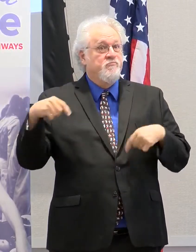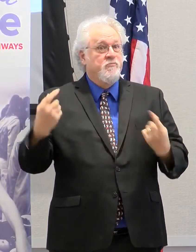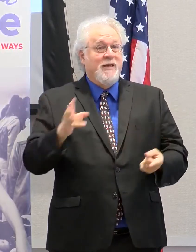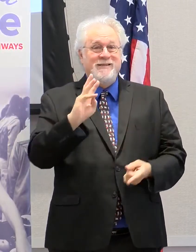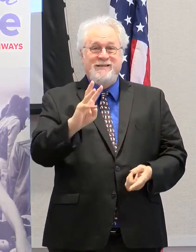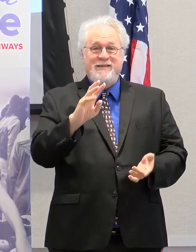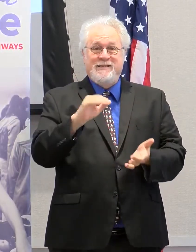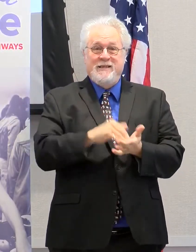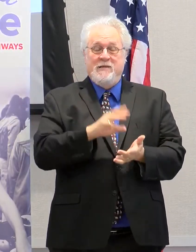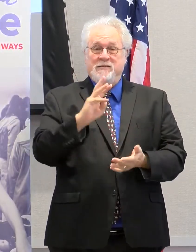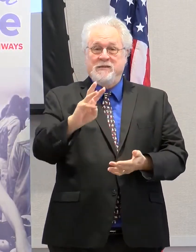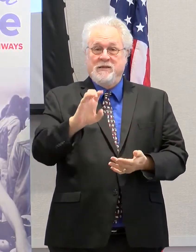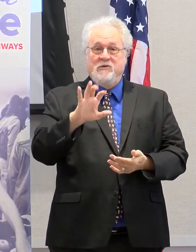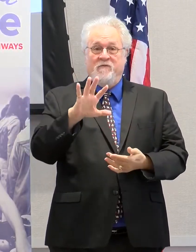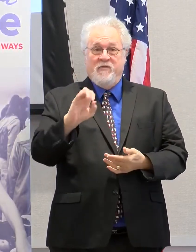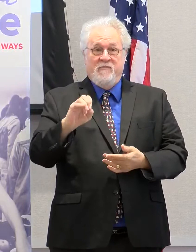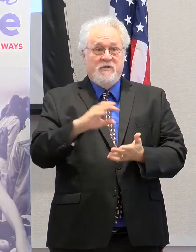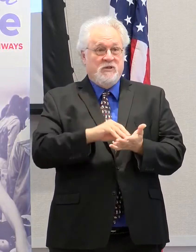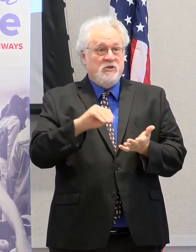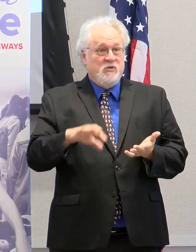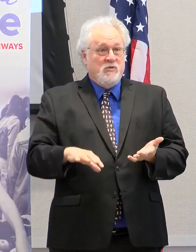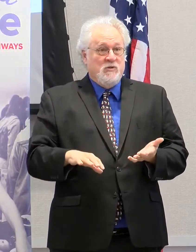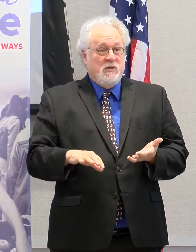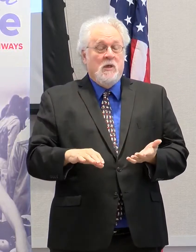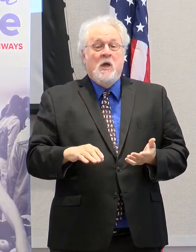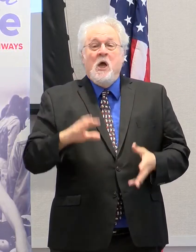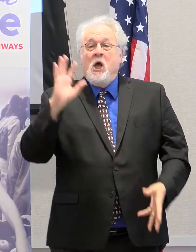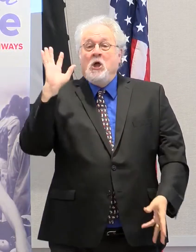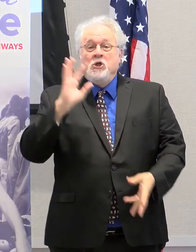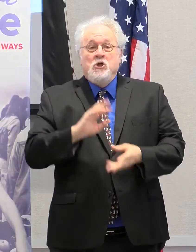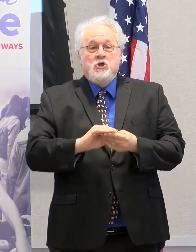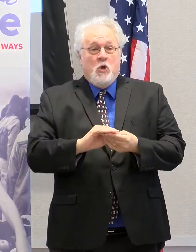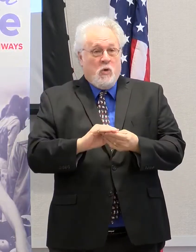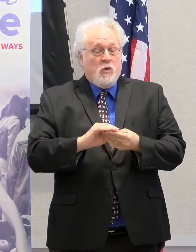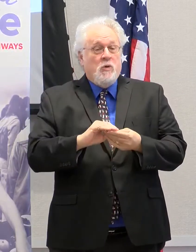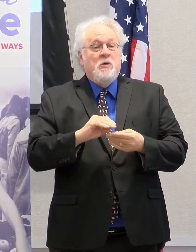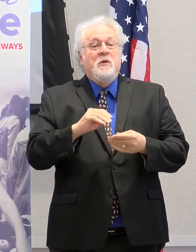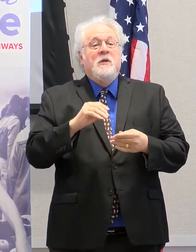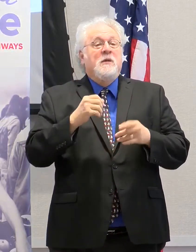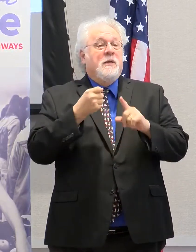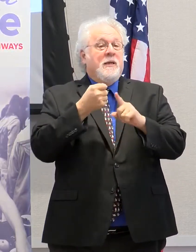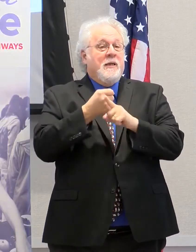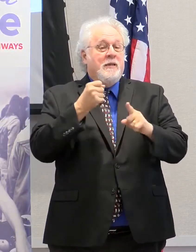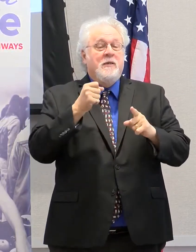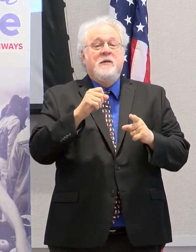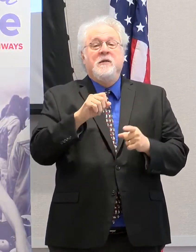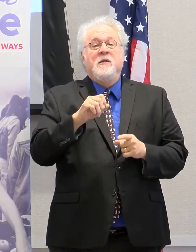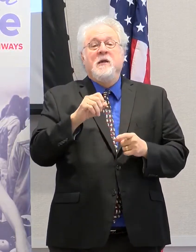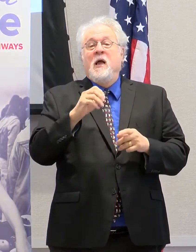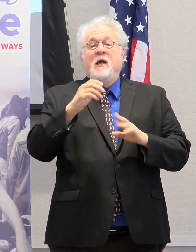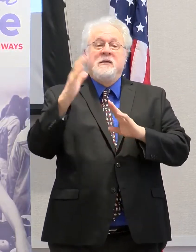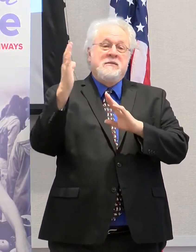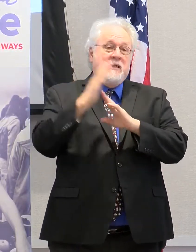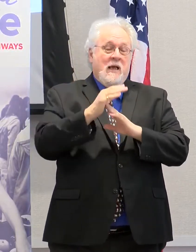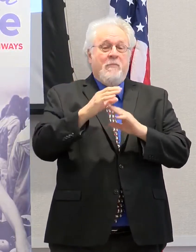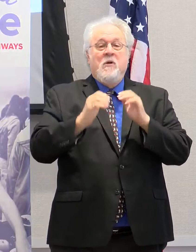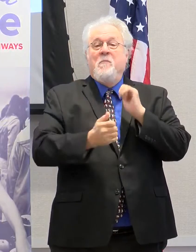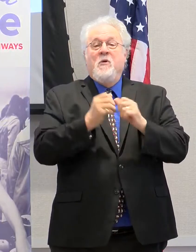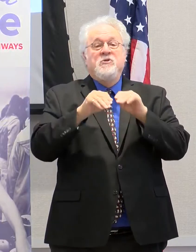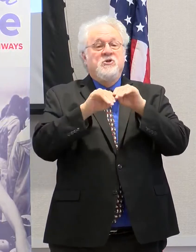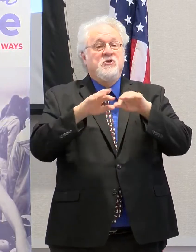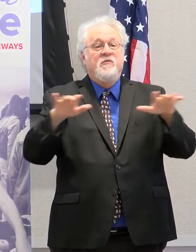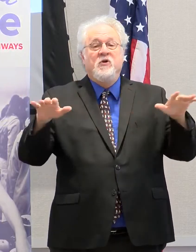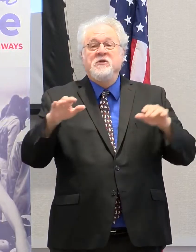,650 students. Our total enrollment also reached a record high and was its most diverse ever.